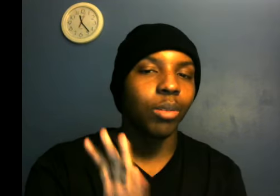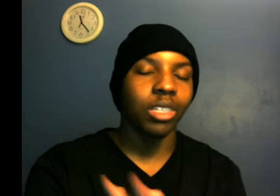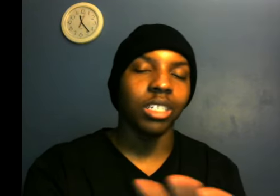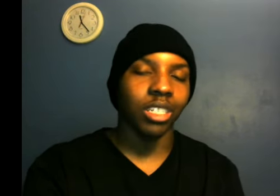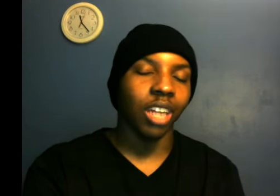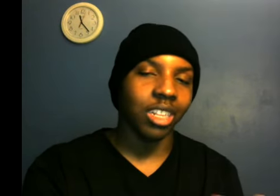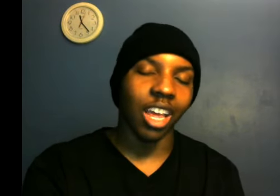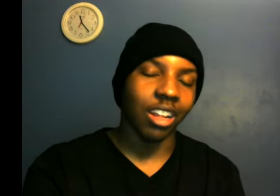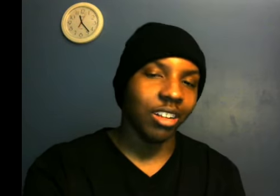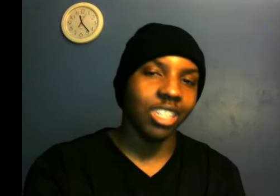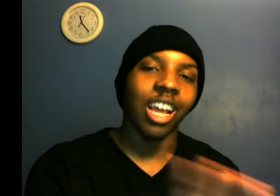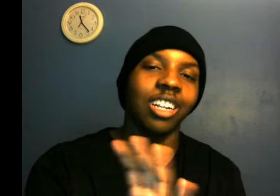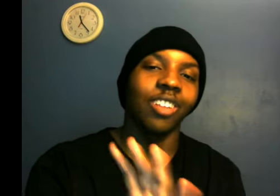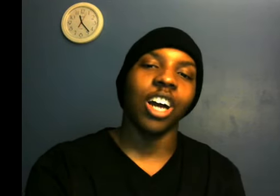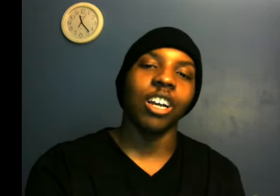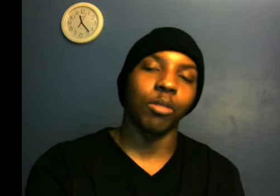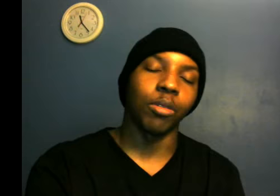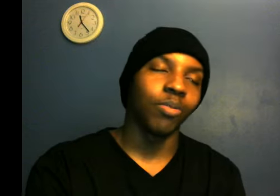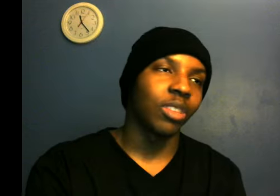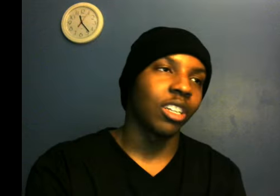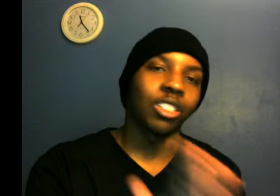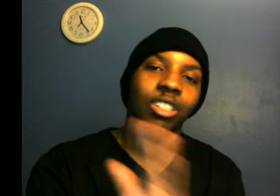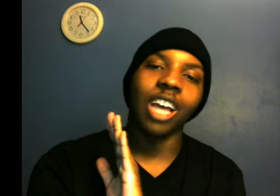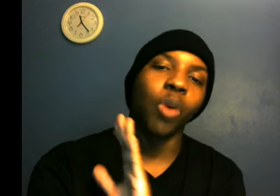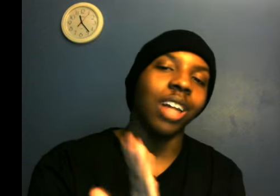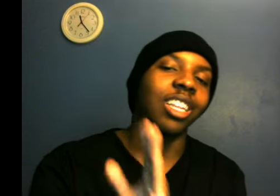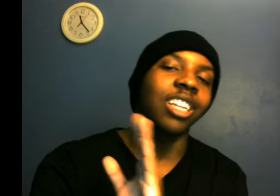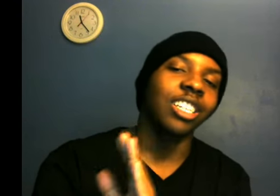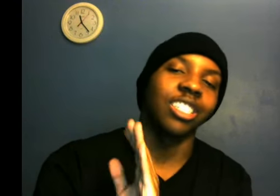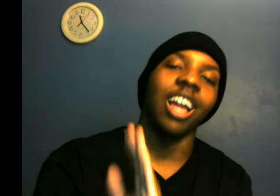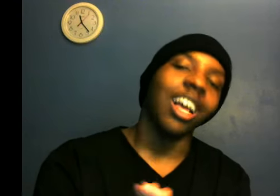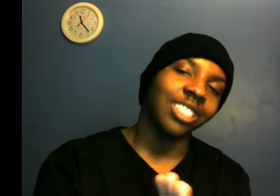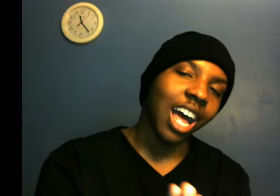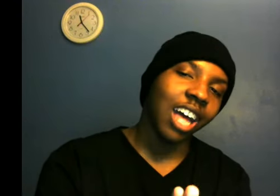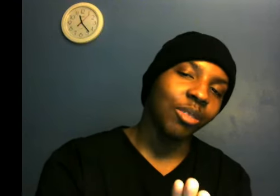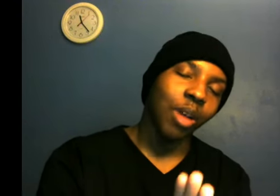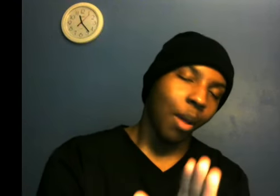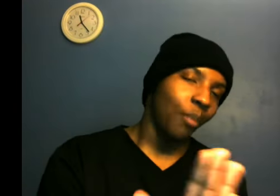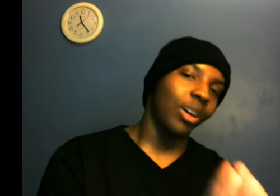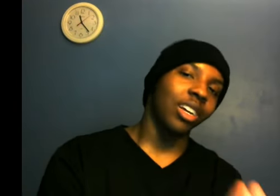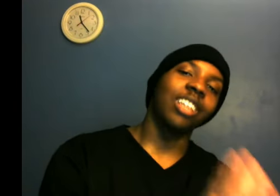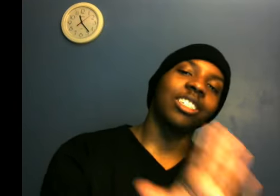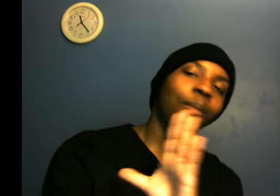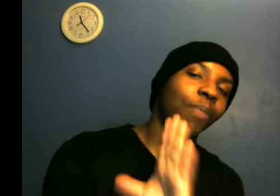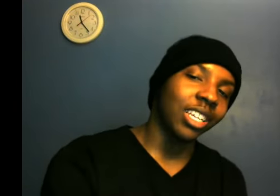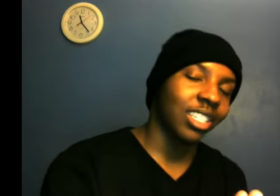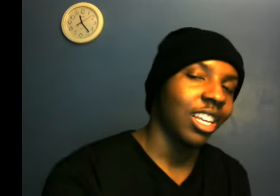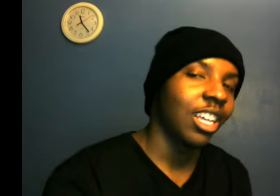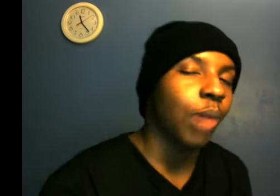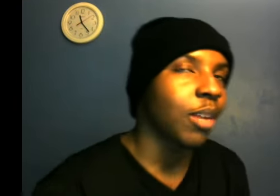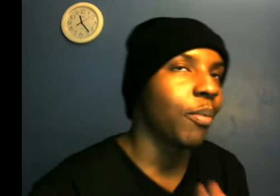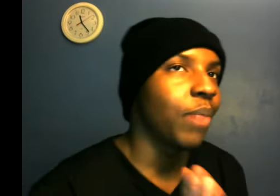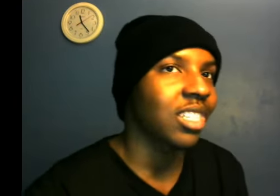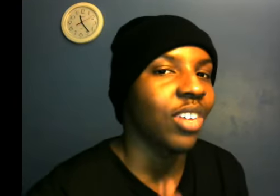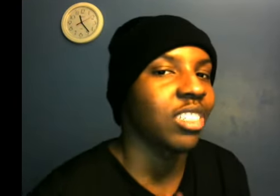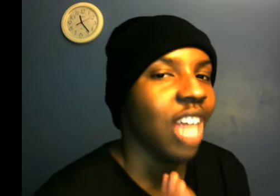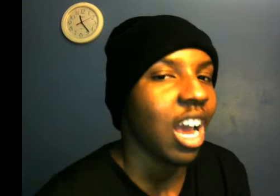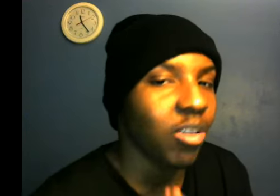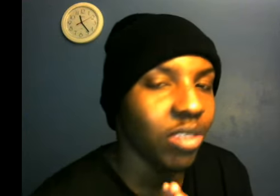Some position like that is not as valuable. So that's why I think they should not sign him. But he's a beast. He's probably the best defensive tackle on the